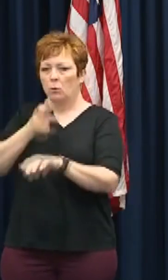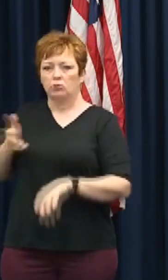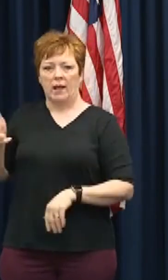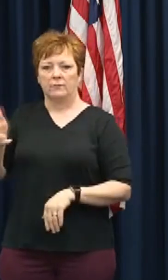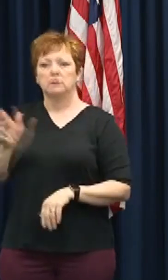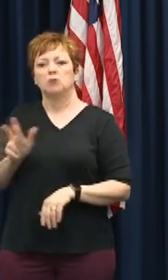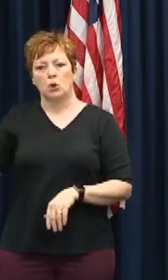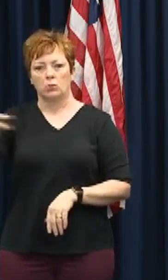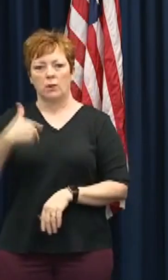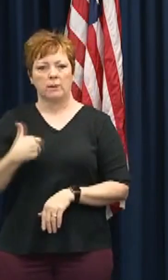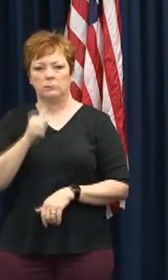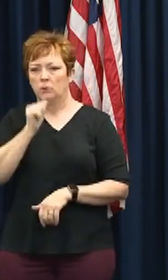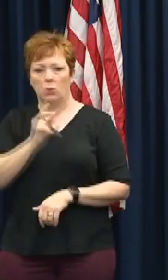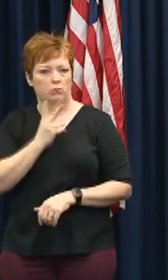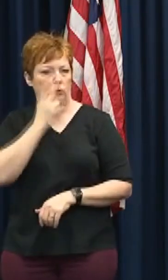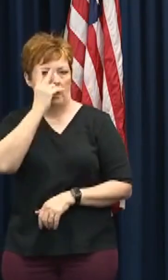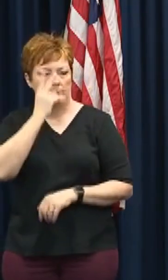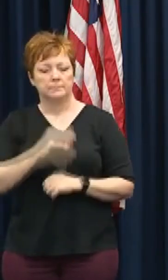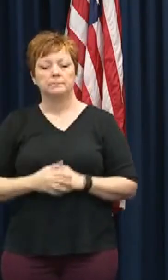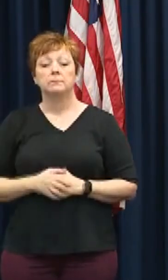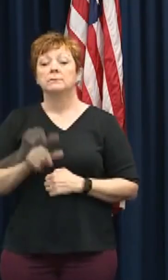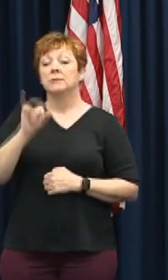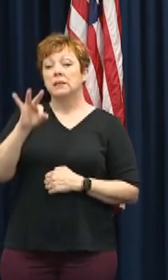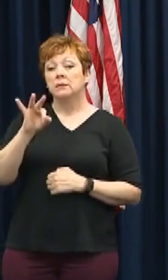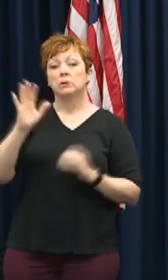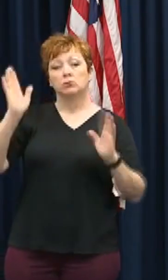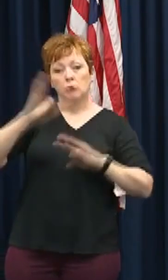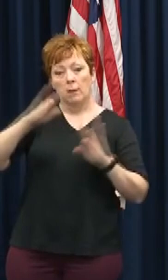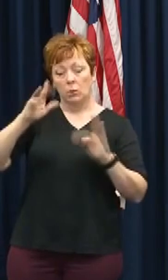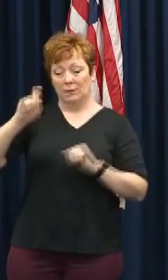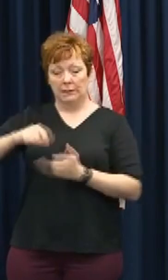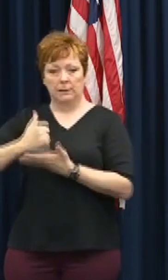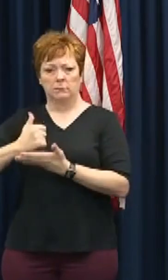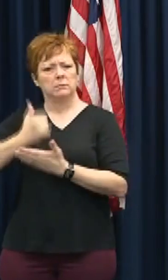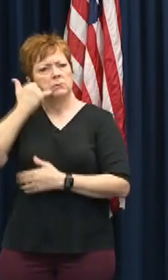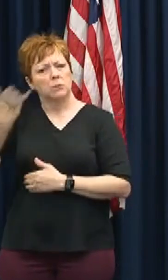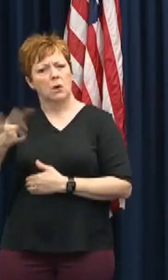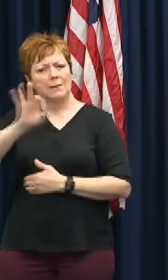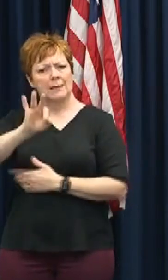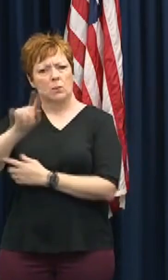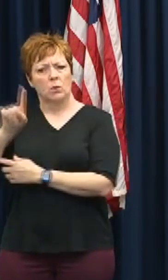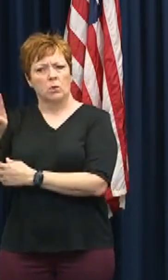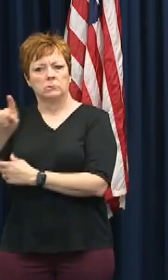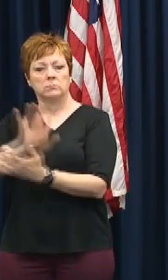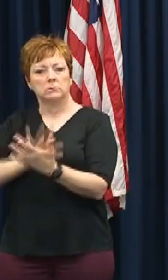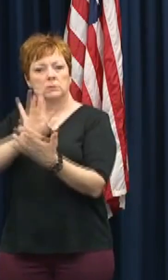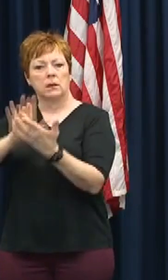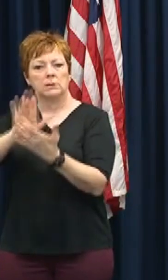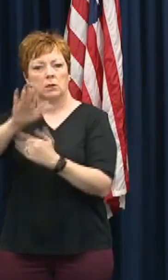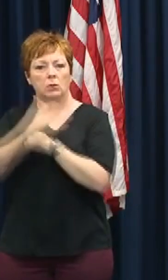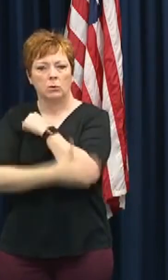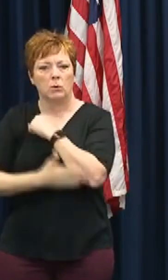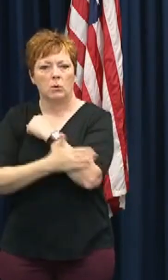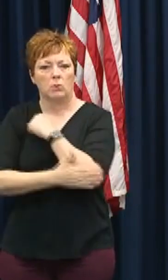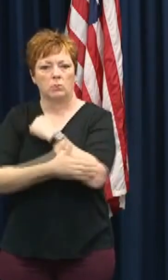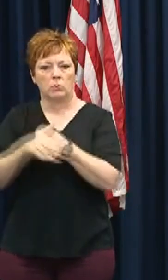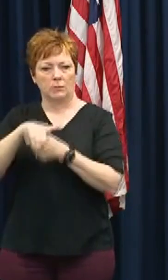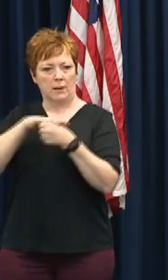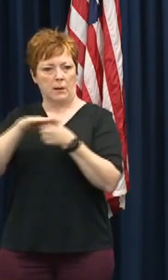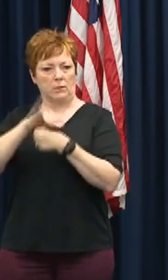If you are in trouble or need assistance, call 911 and contact your local county EMA